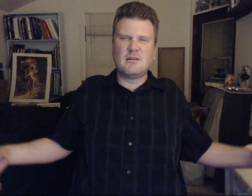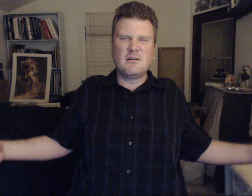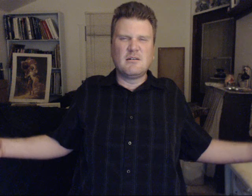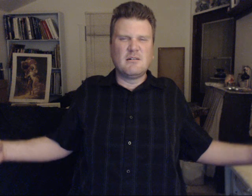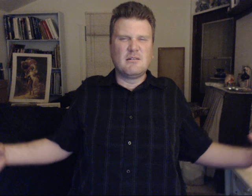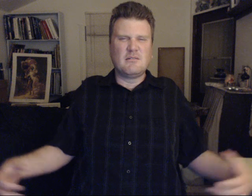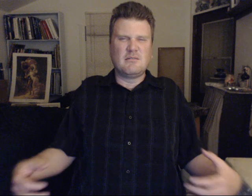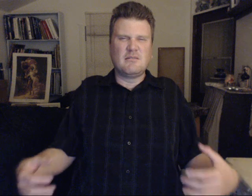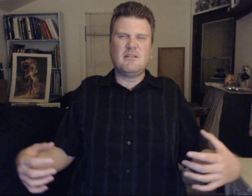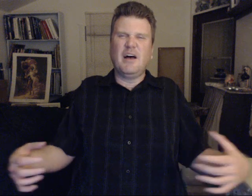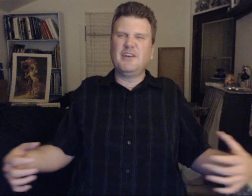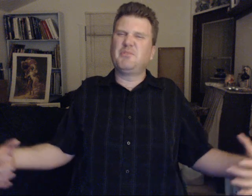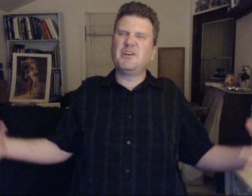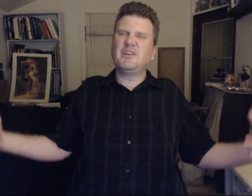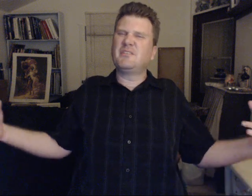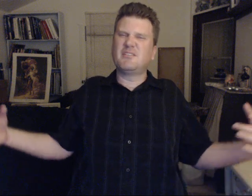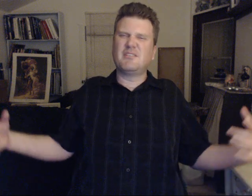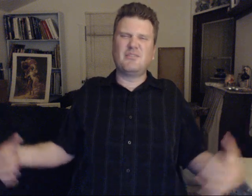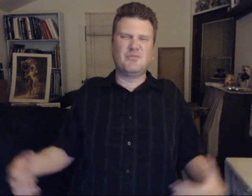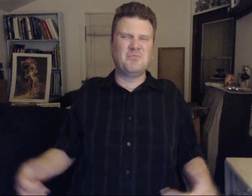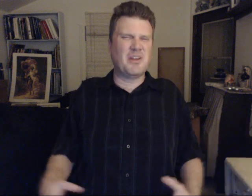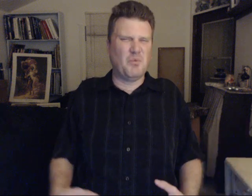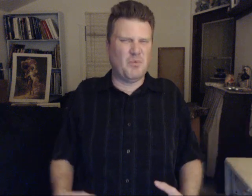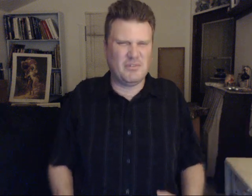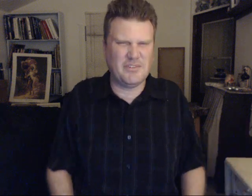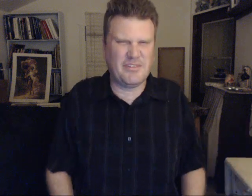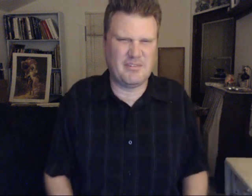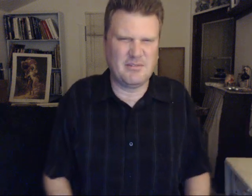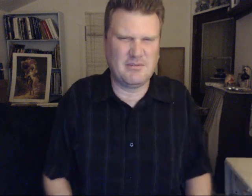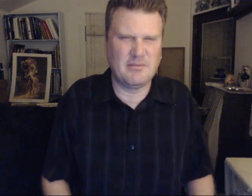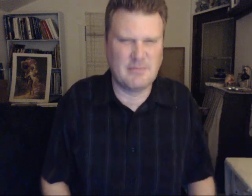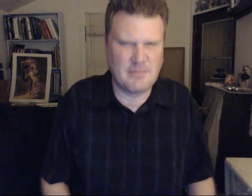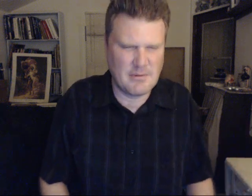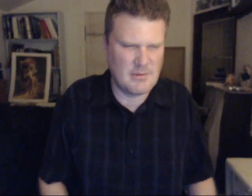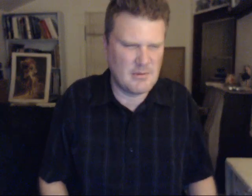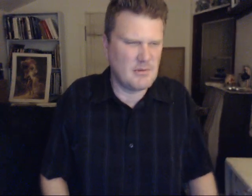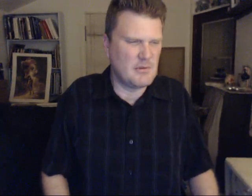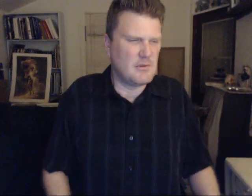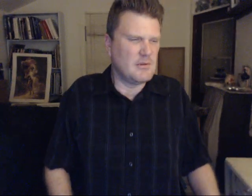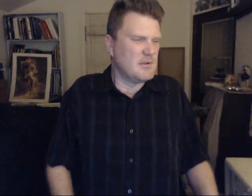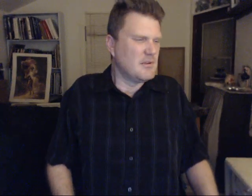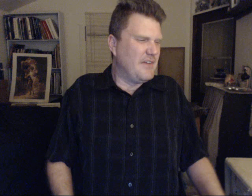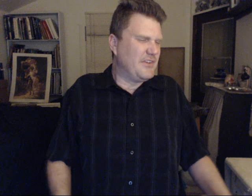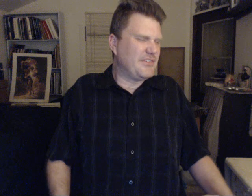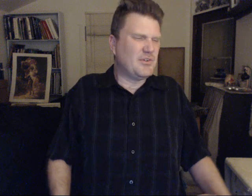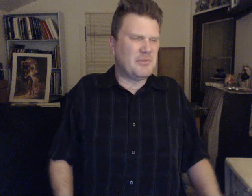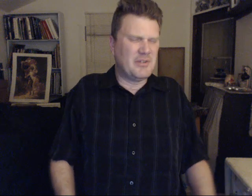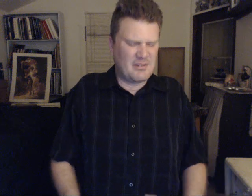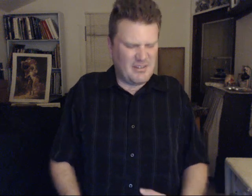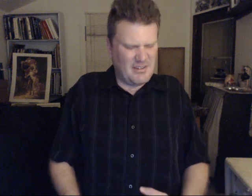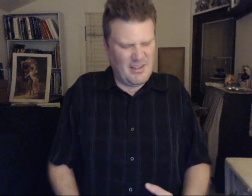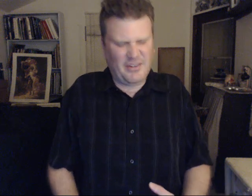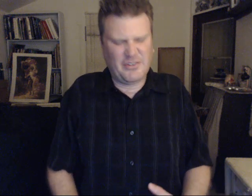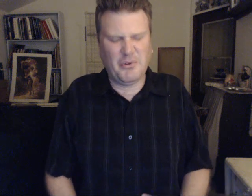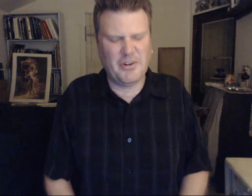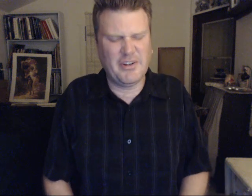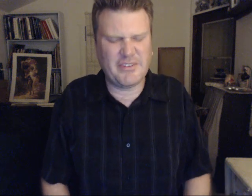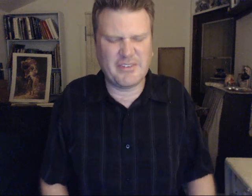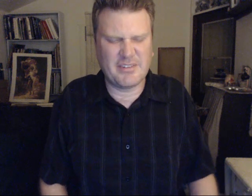Has been through many worlds. This human... Experience...